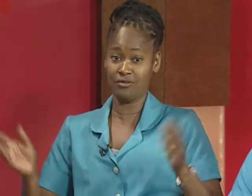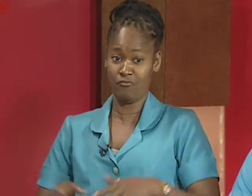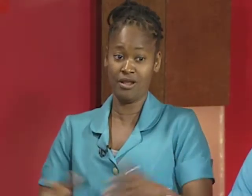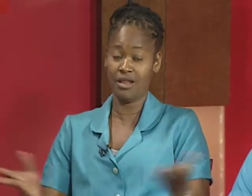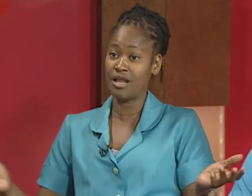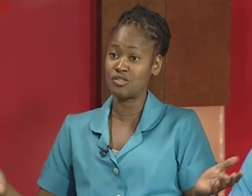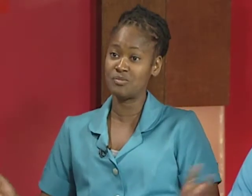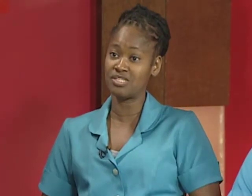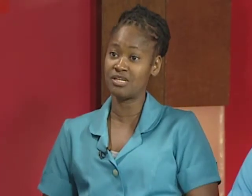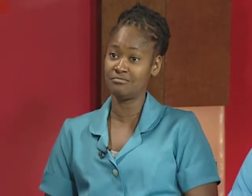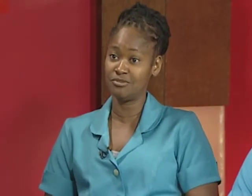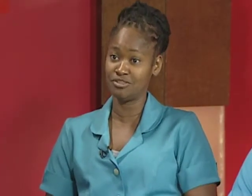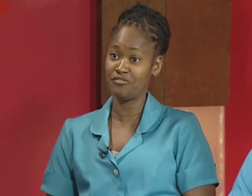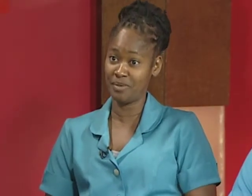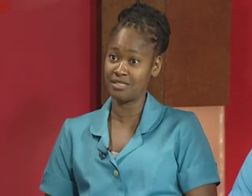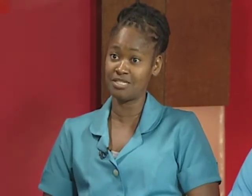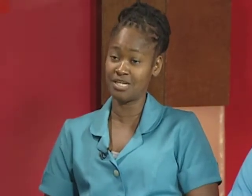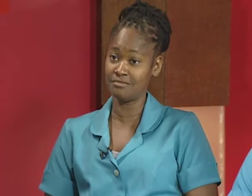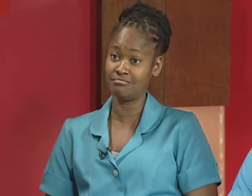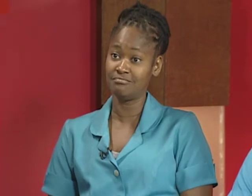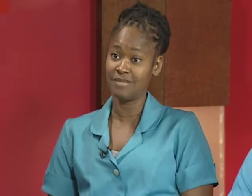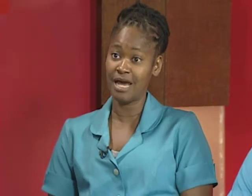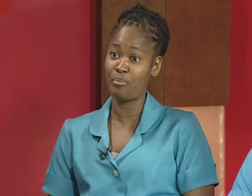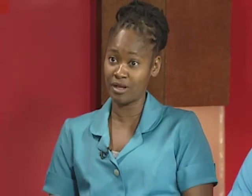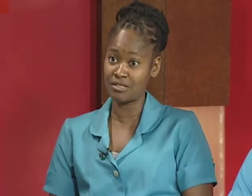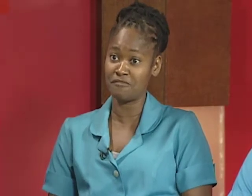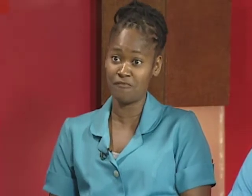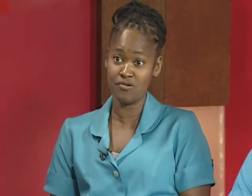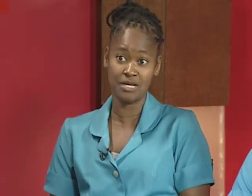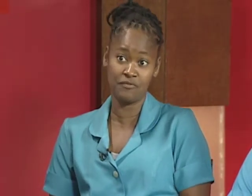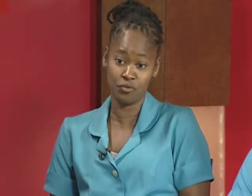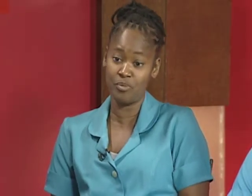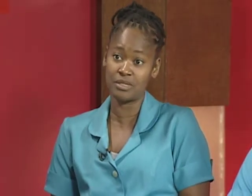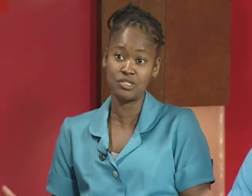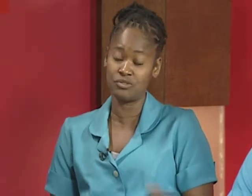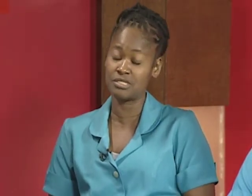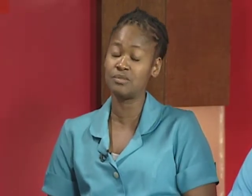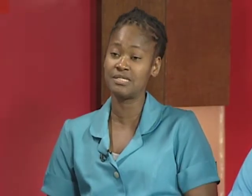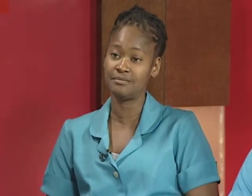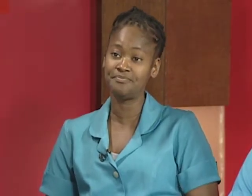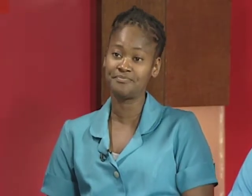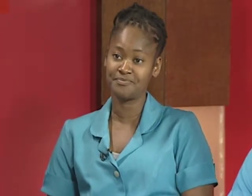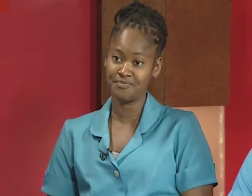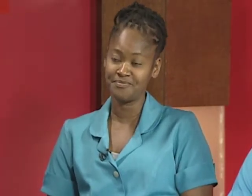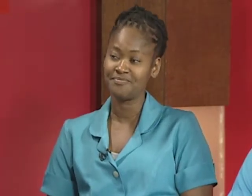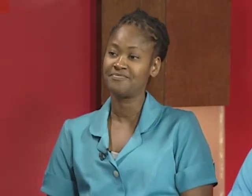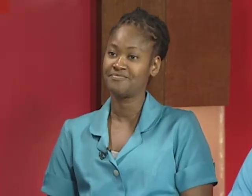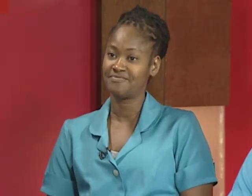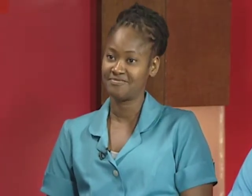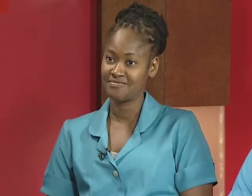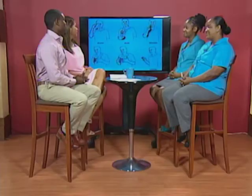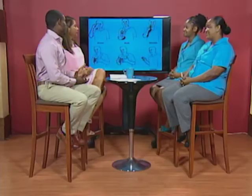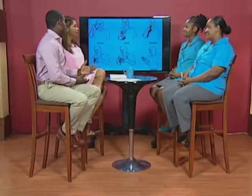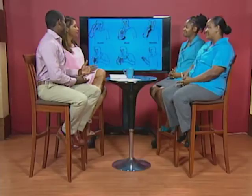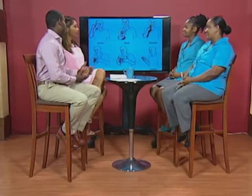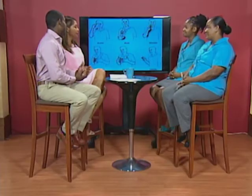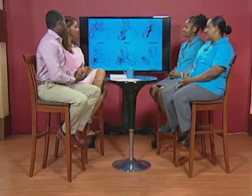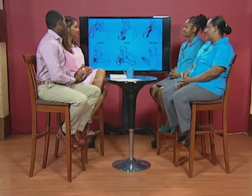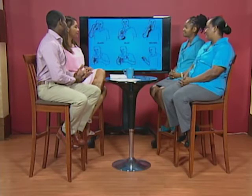regular classroom session you just have to pay attention right and practice of course if you don't practice you just lose it yeah right now i i want to step